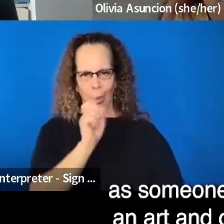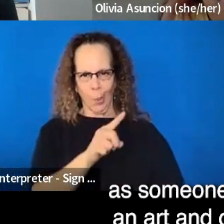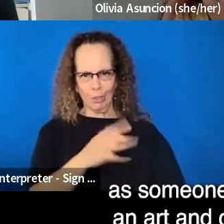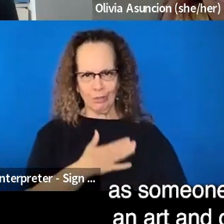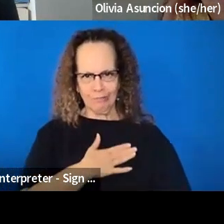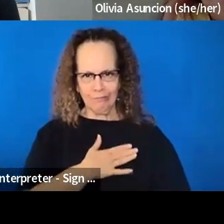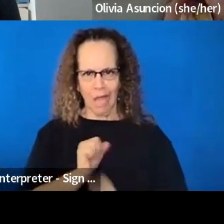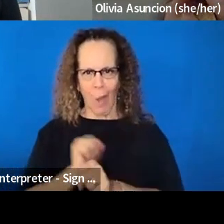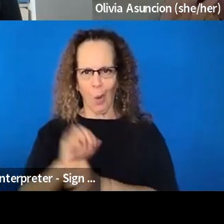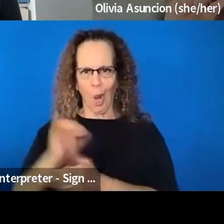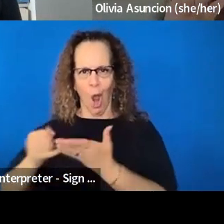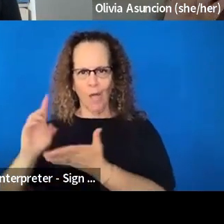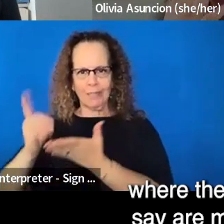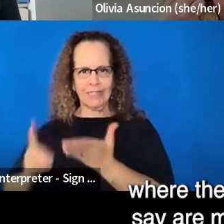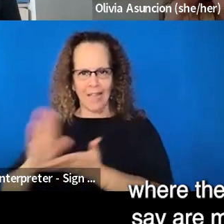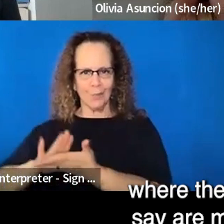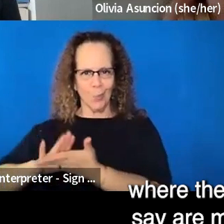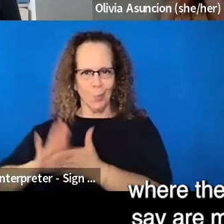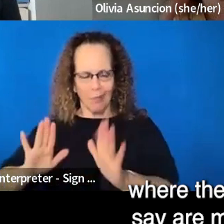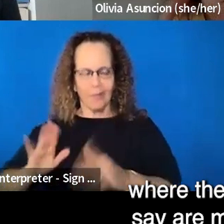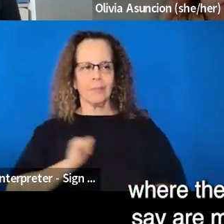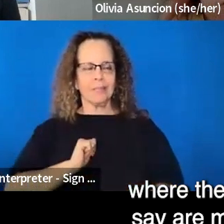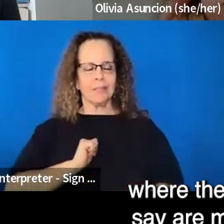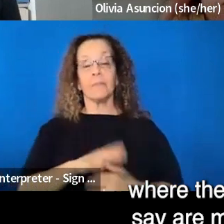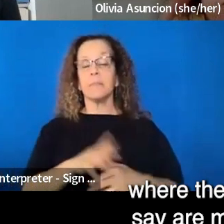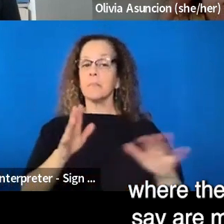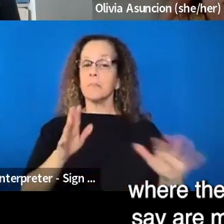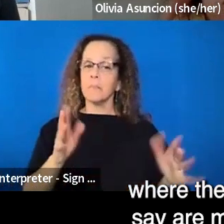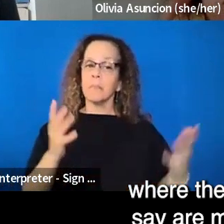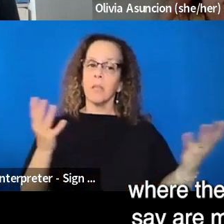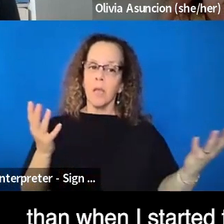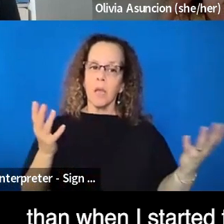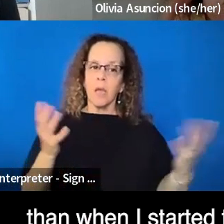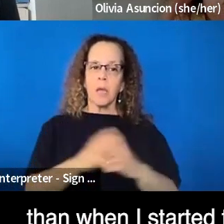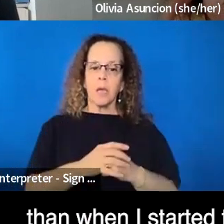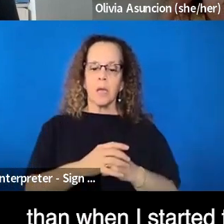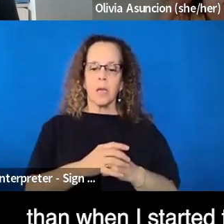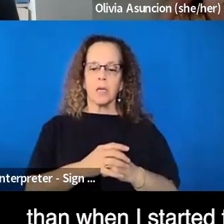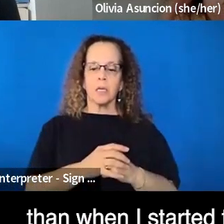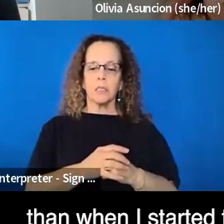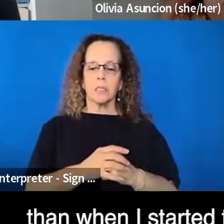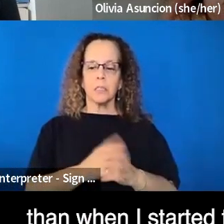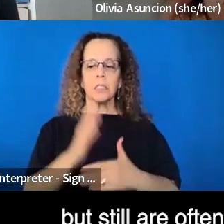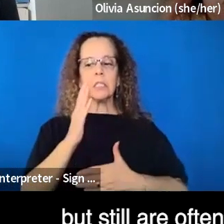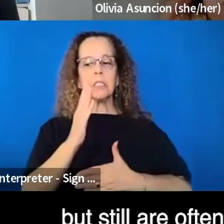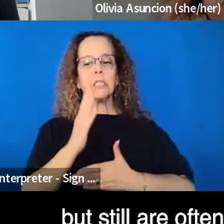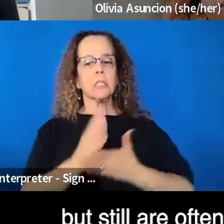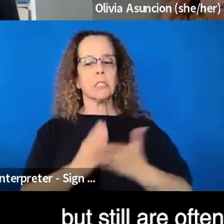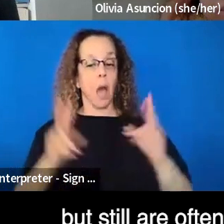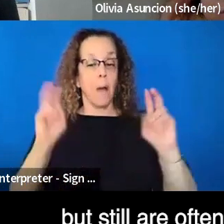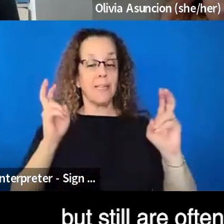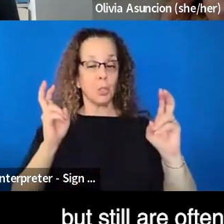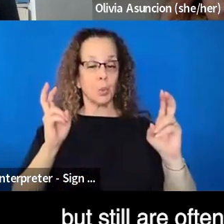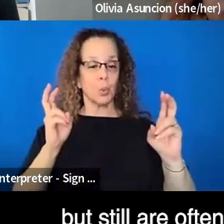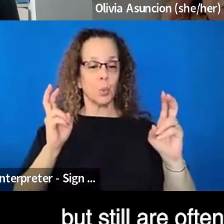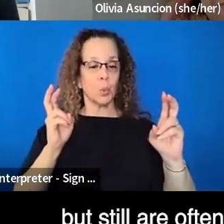design school, um, where these issues I'll say are more present than when I started teaching 15 years ago, but